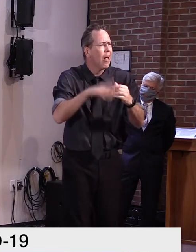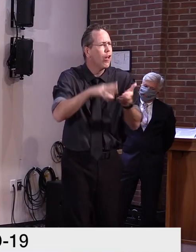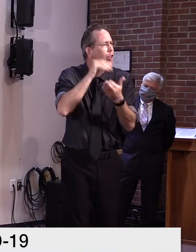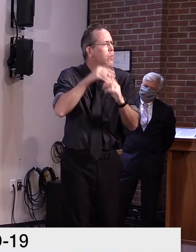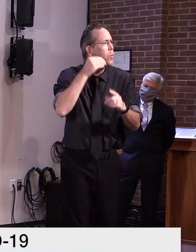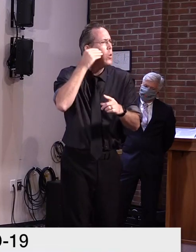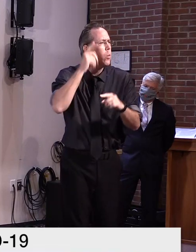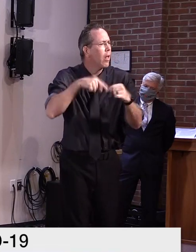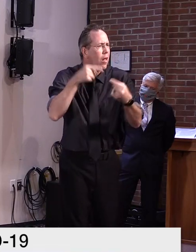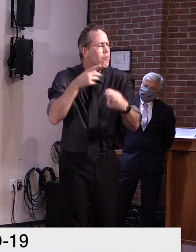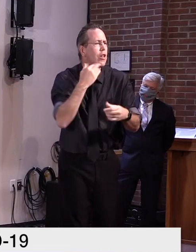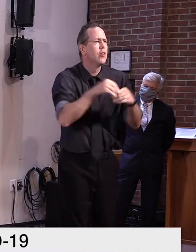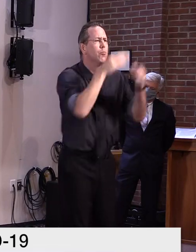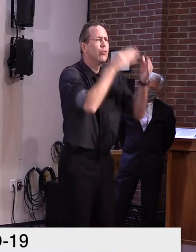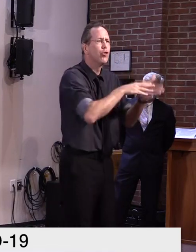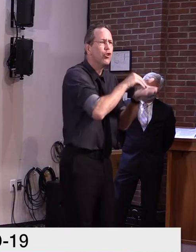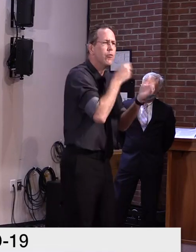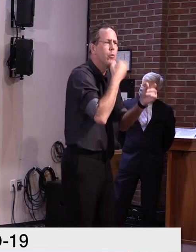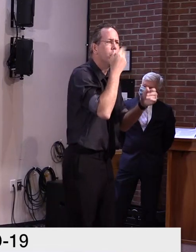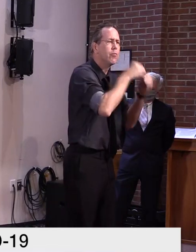Jolie, local 22.